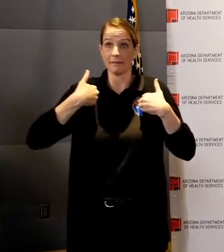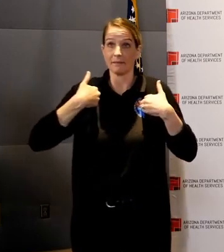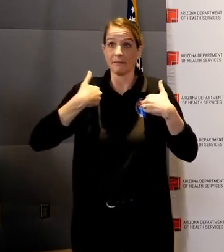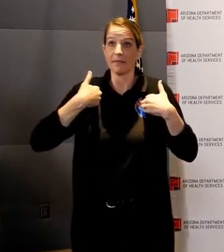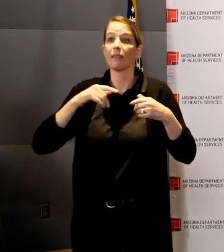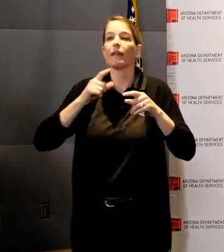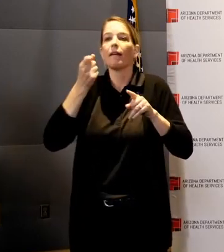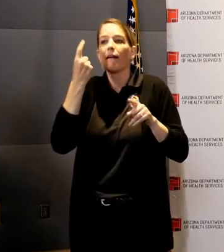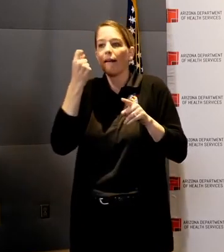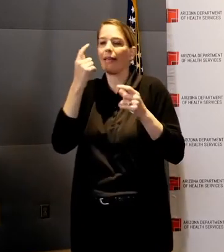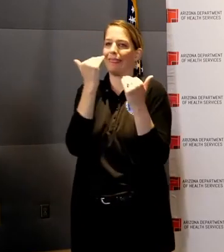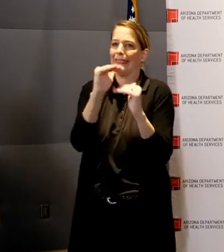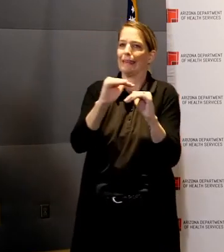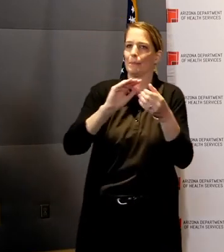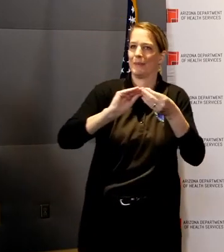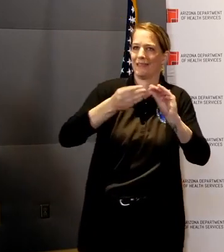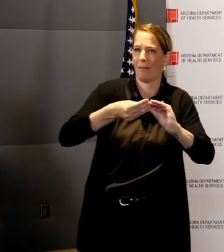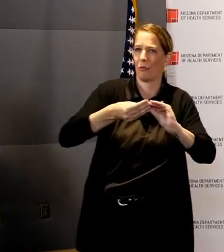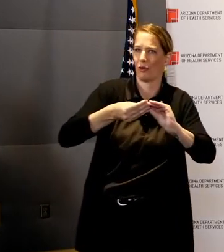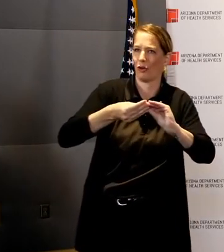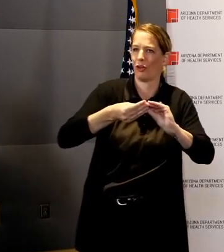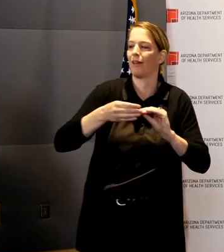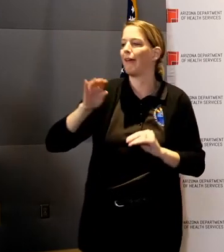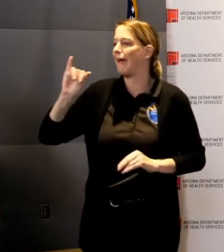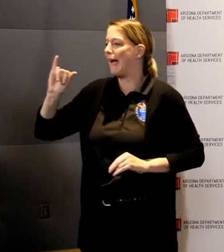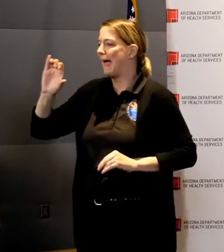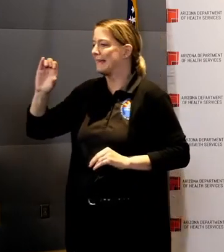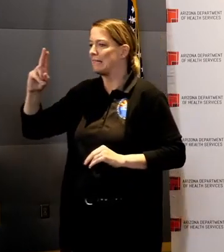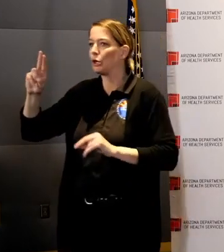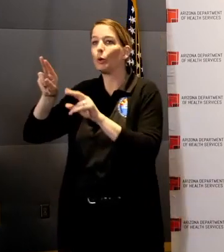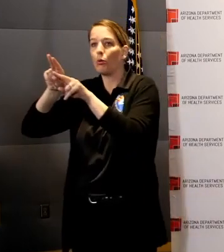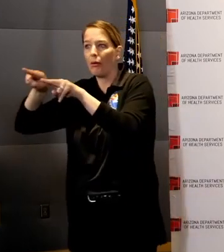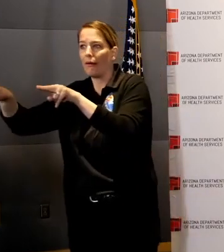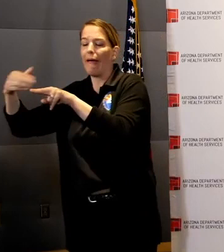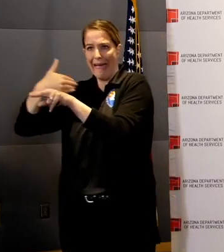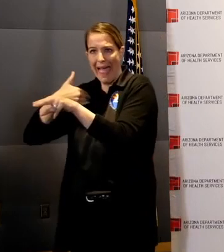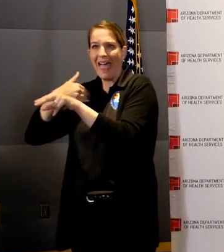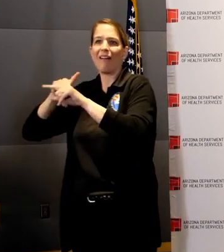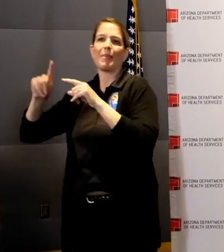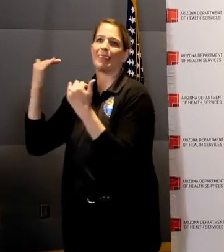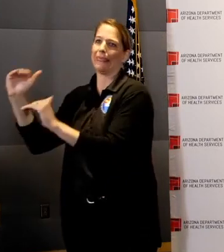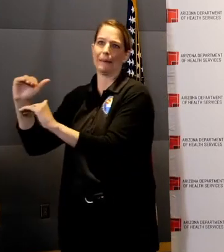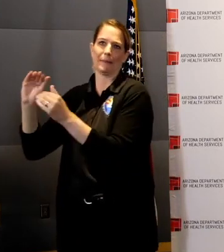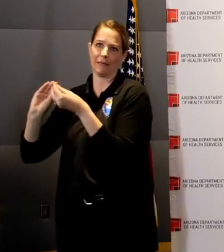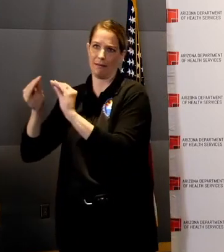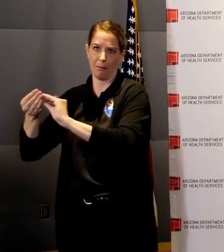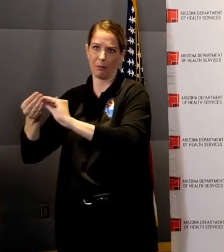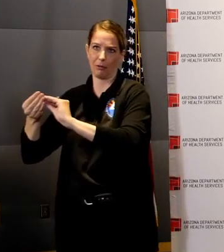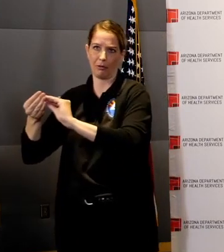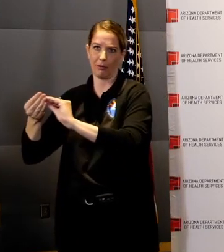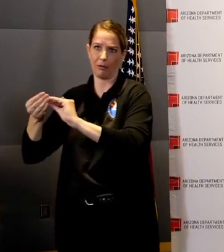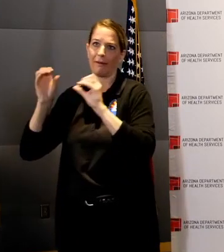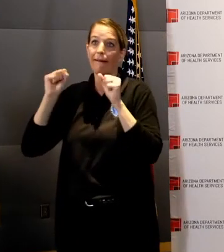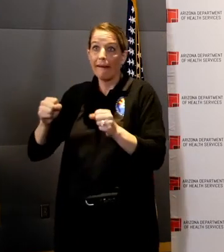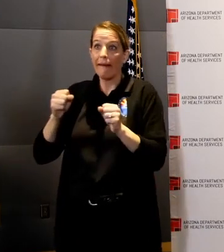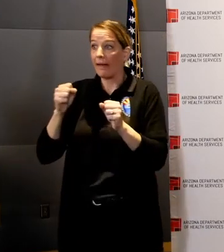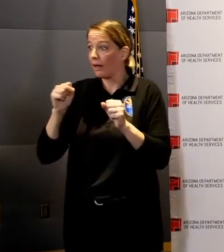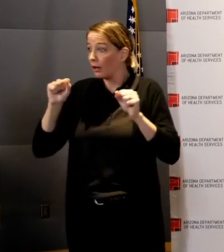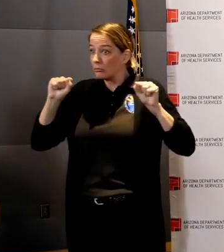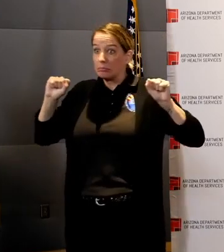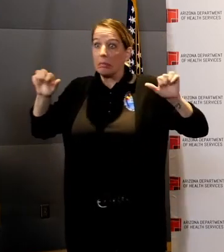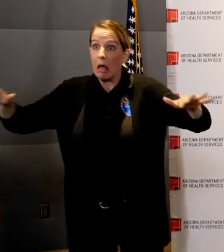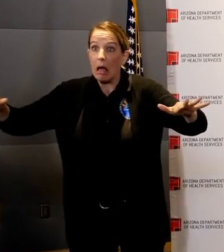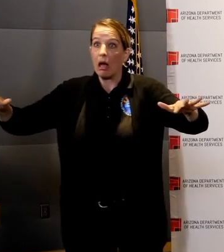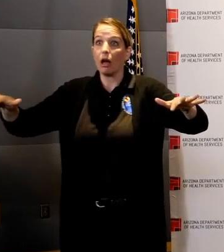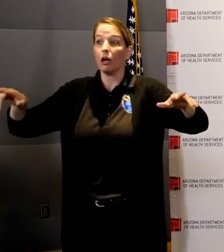ICU licensed beds. The estimated need is rapidly evolving as we gather new data with a potential